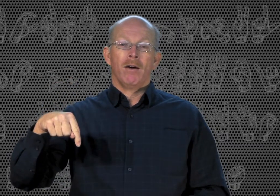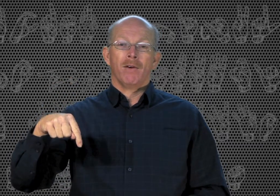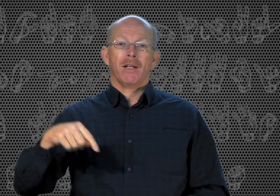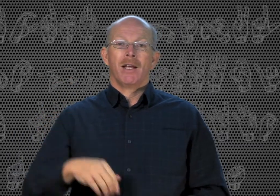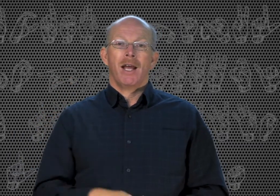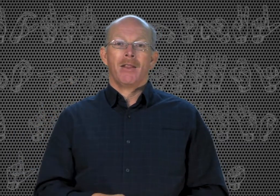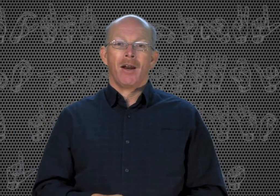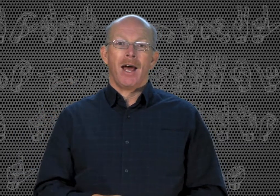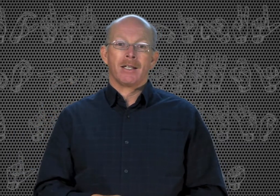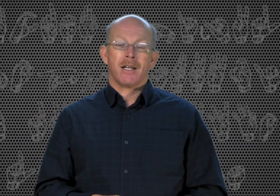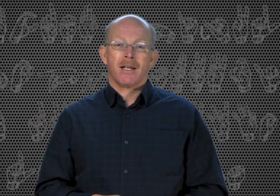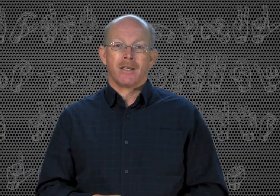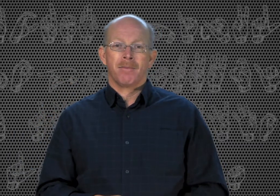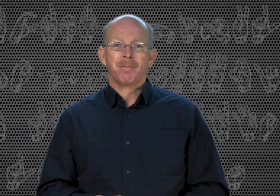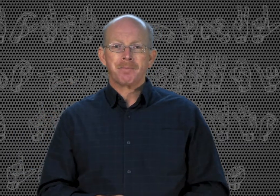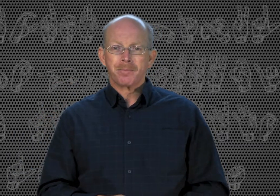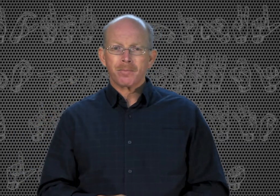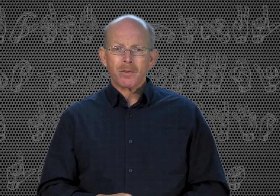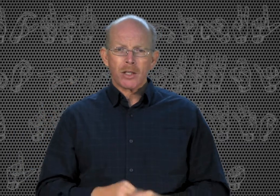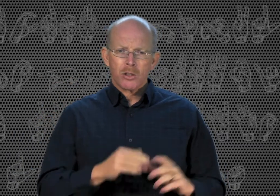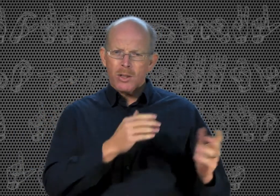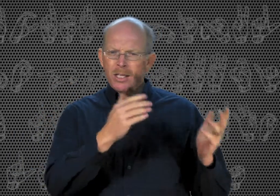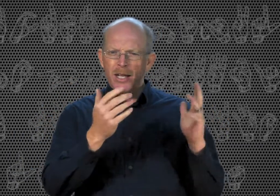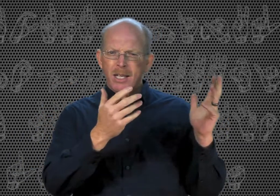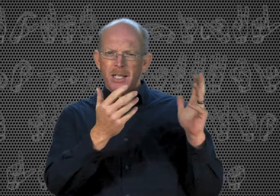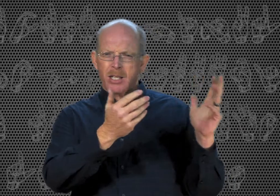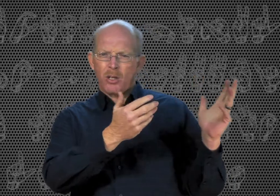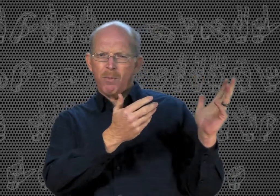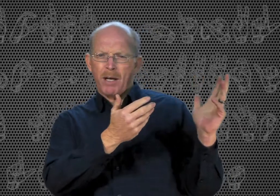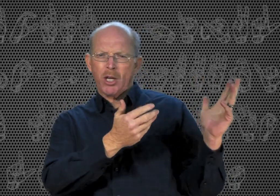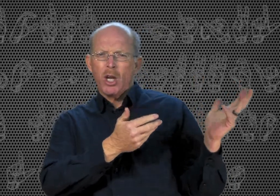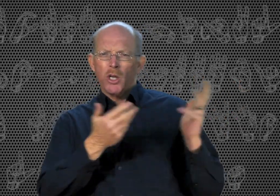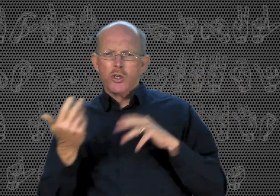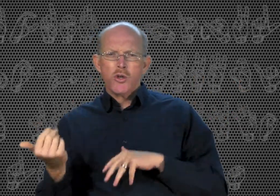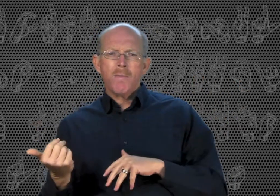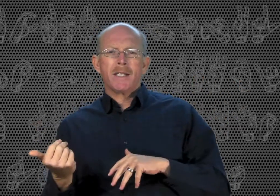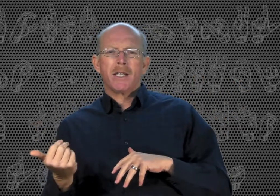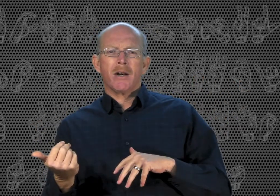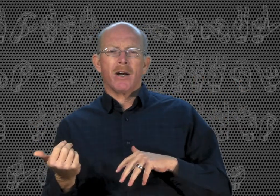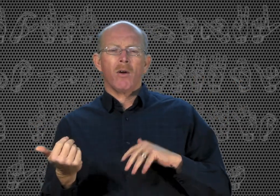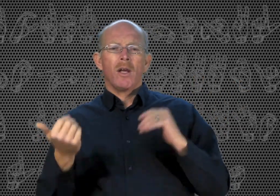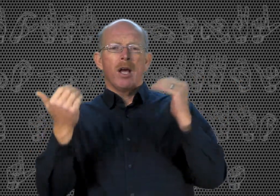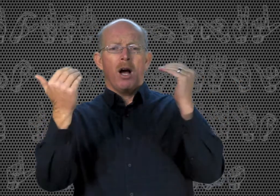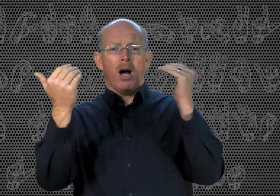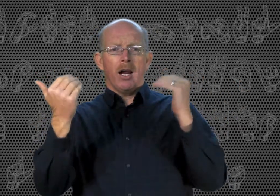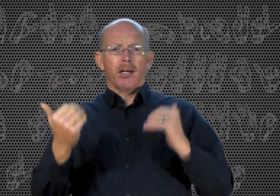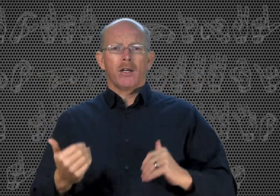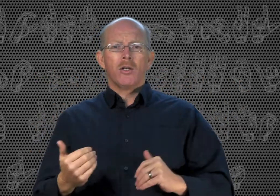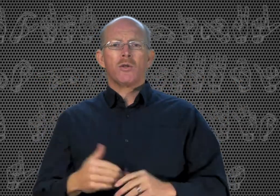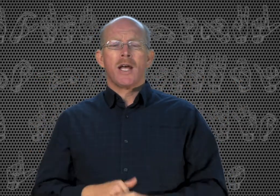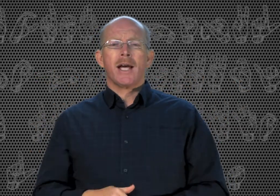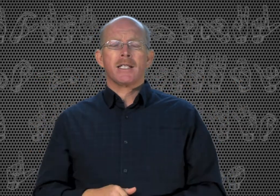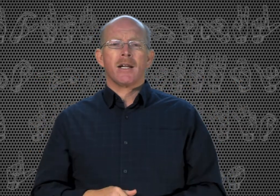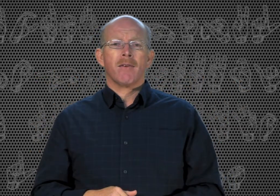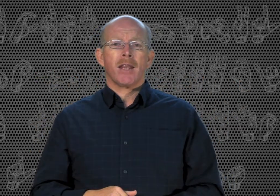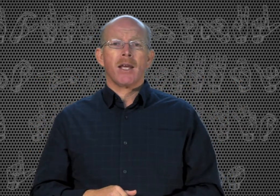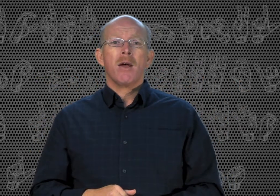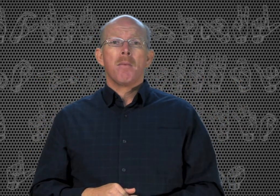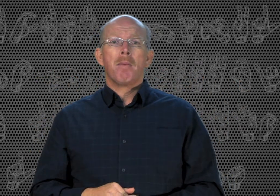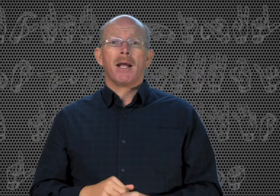covered in the last lesson. So this lesson isn't so much new material on new signs and everything. But